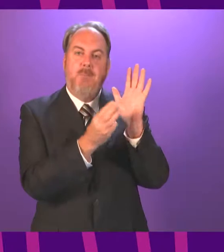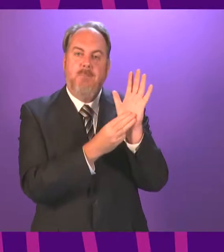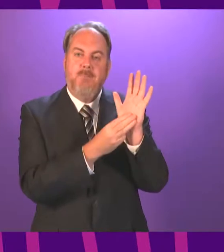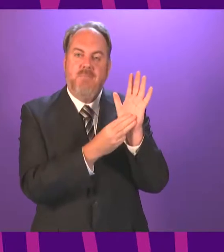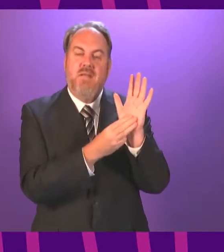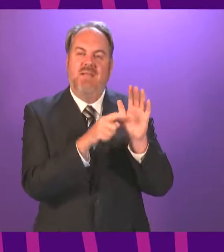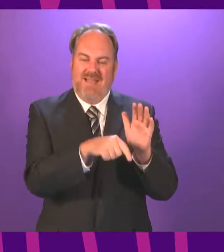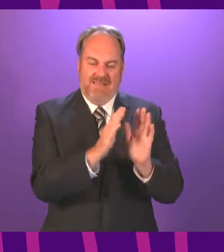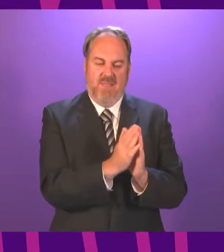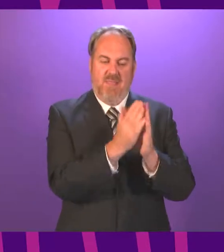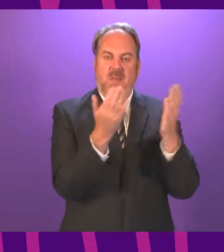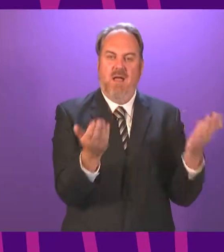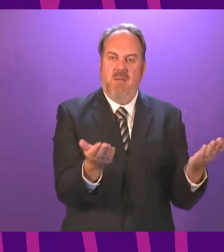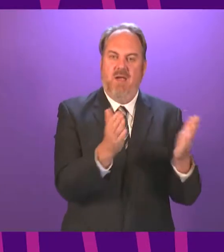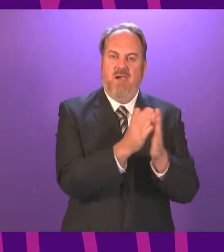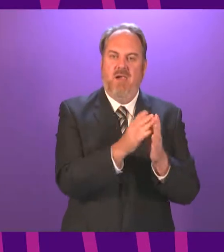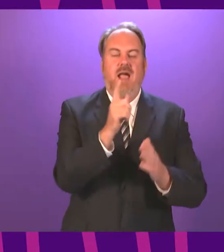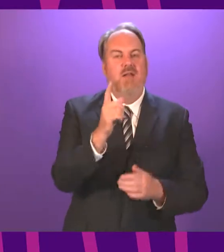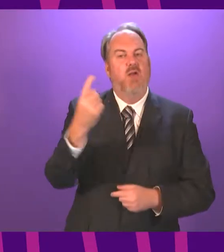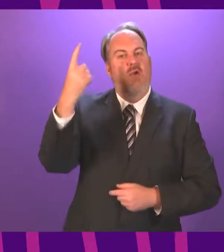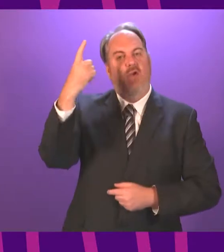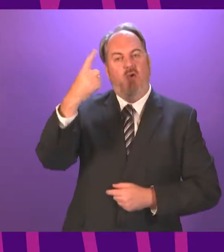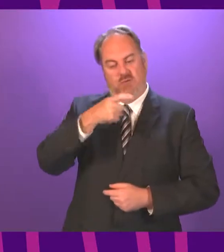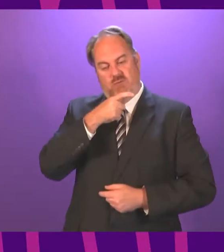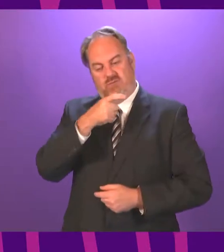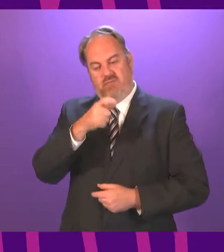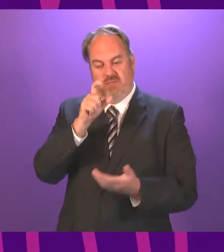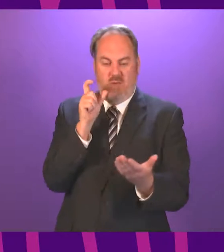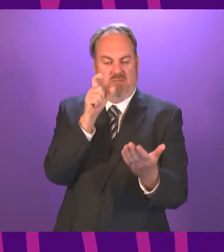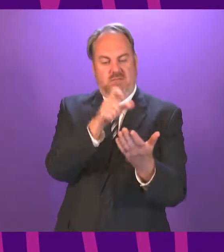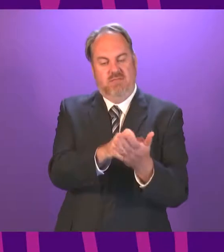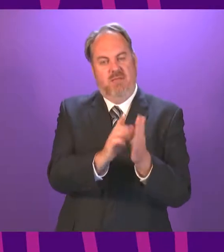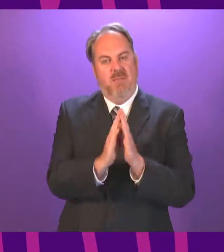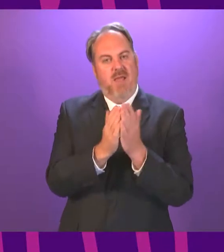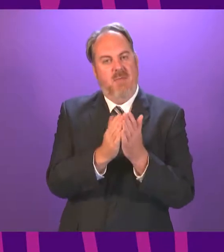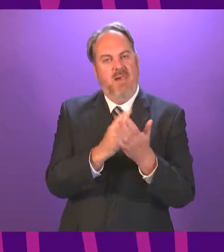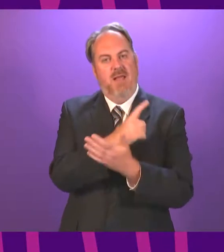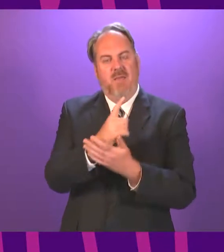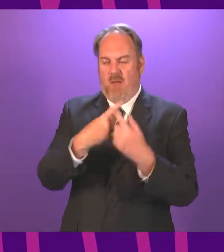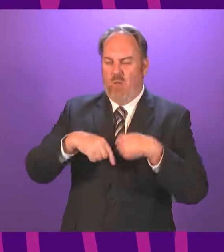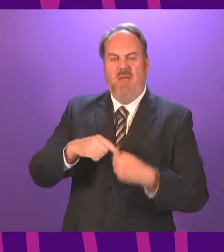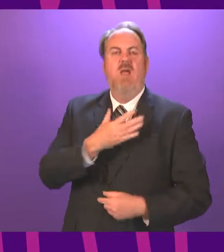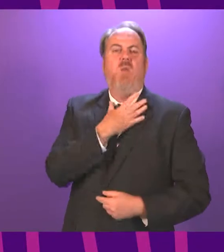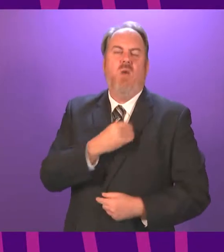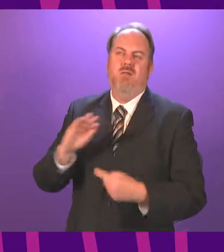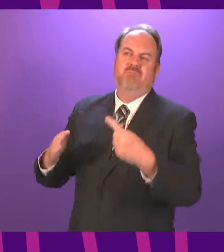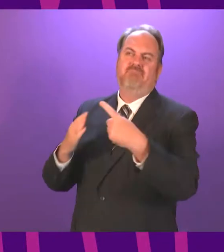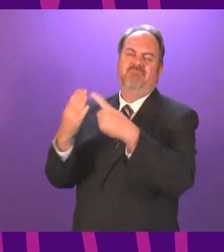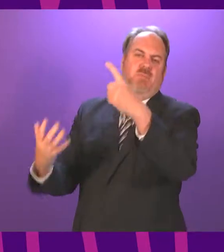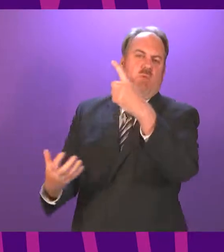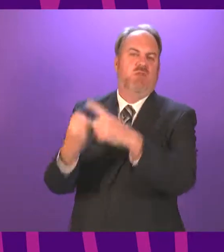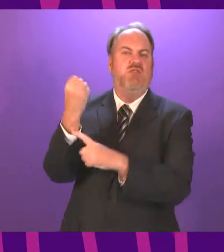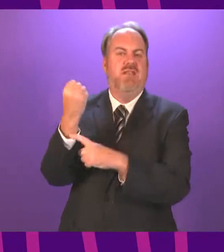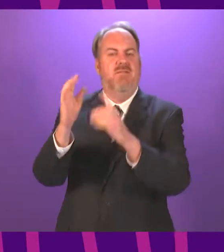and is often spoken about in Christian circles as the ideal of what we long for and what we hope for.